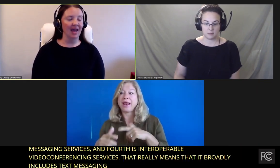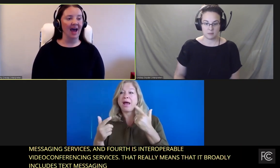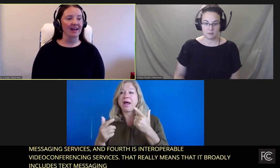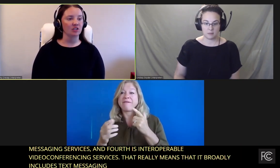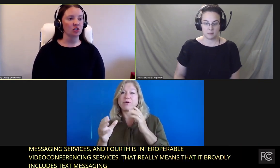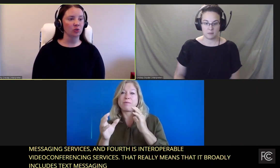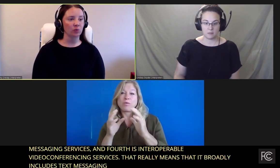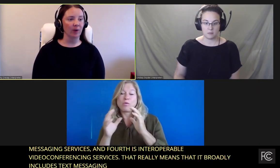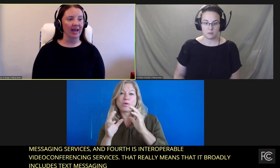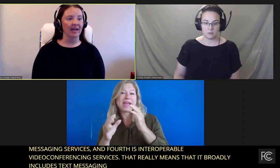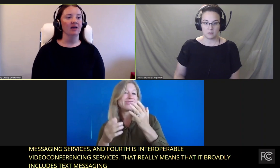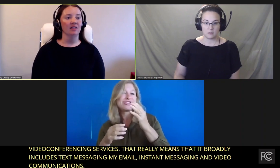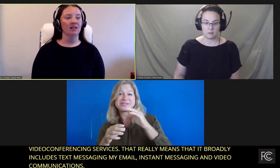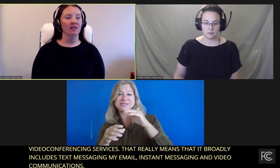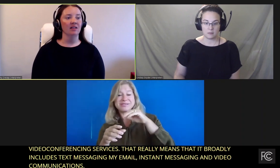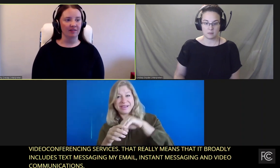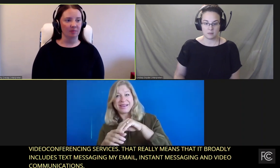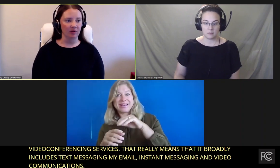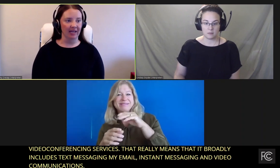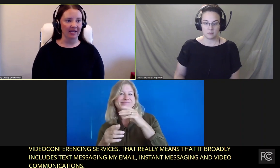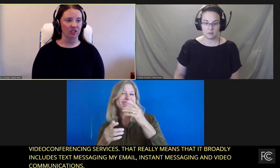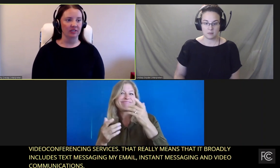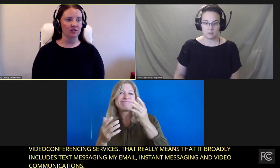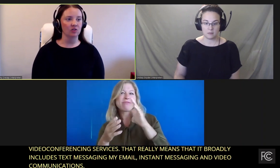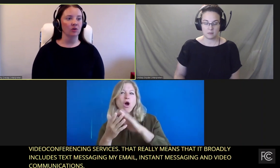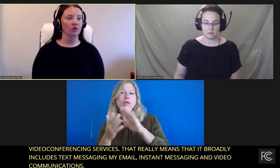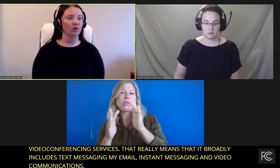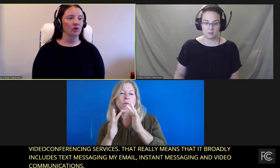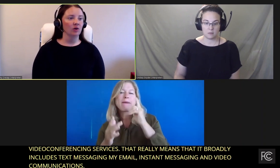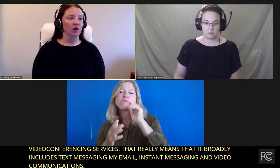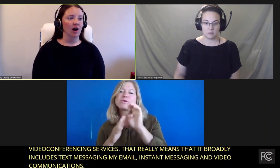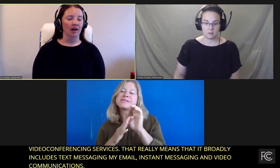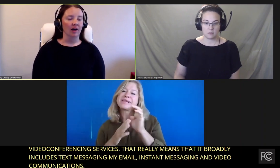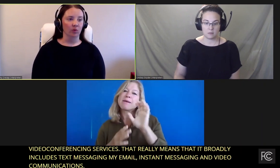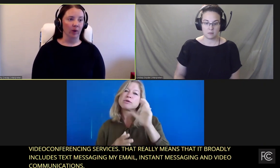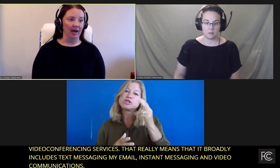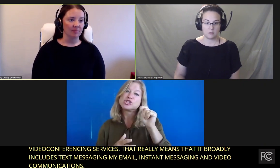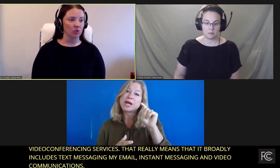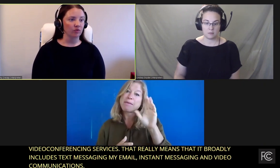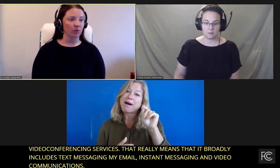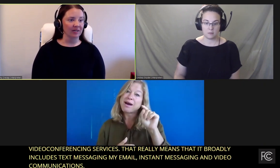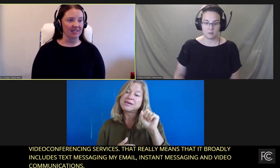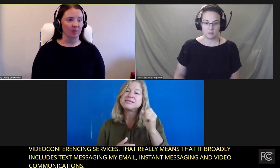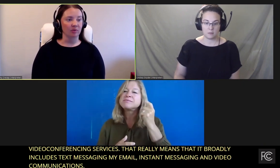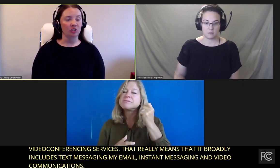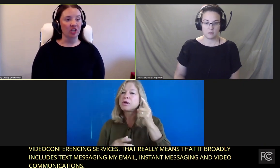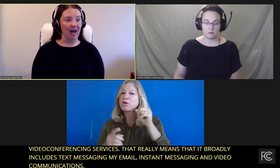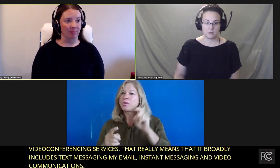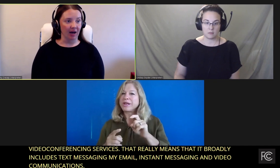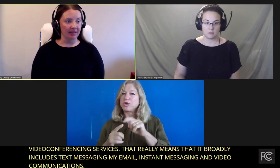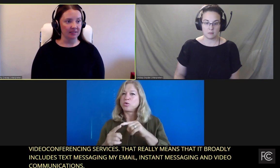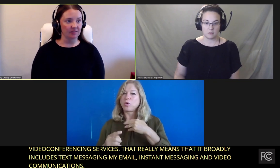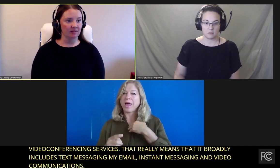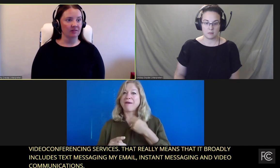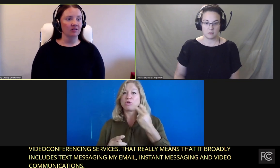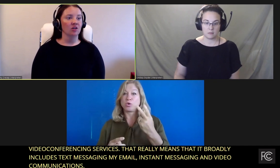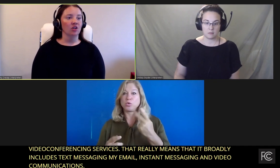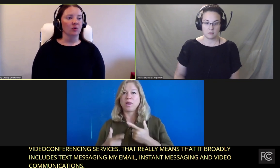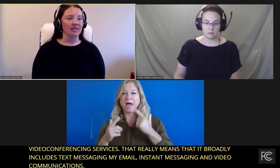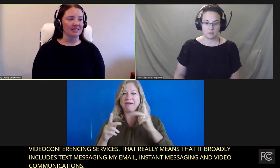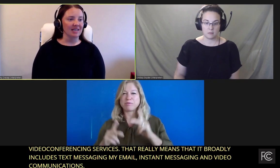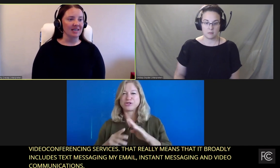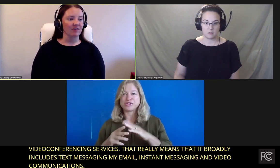and two-way live communications on the web. So for example, chatbots.